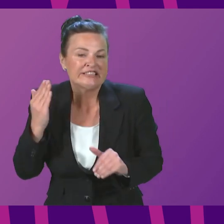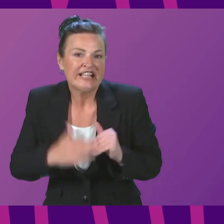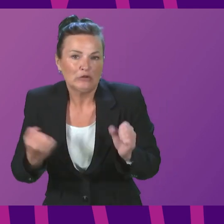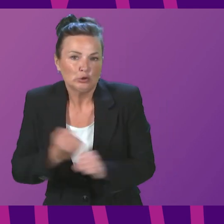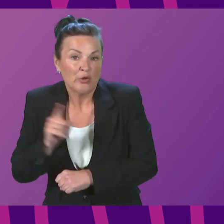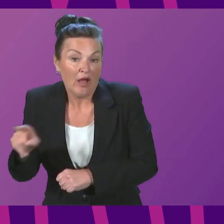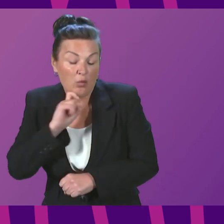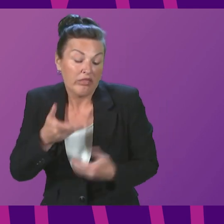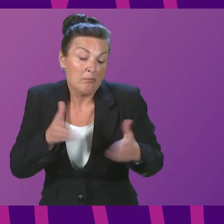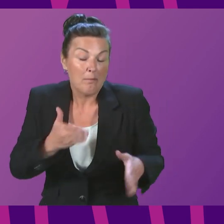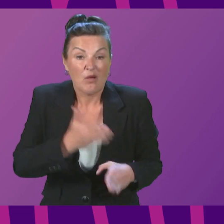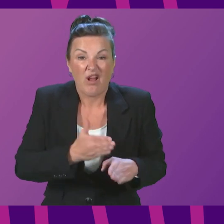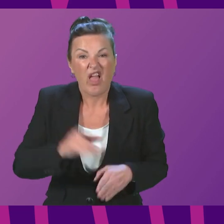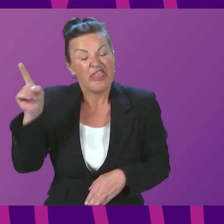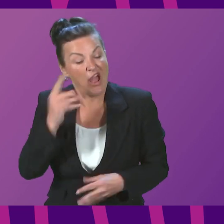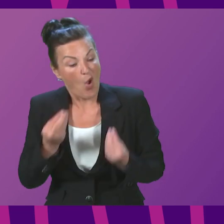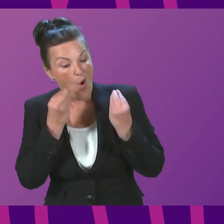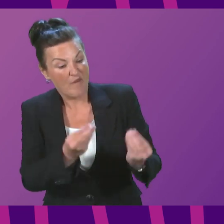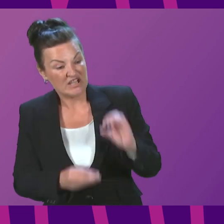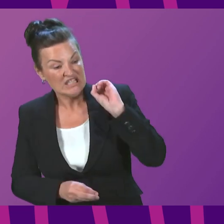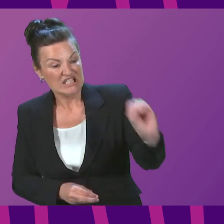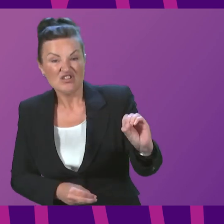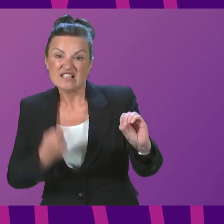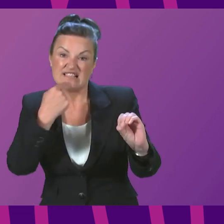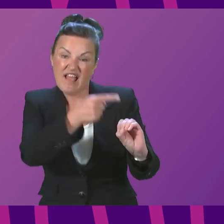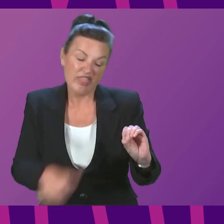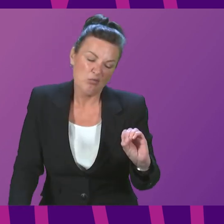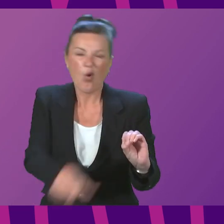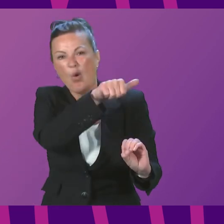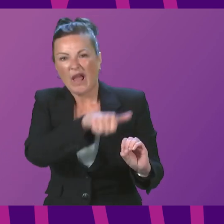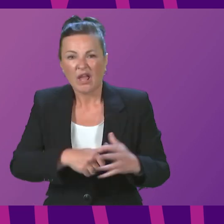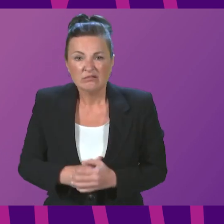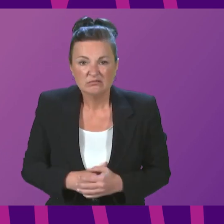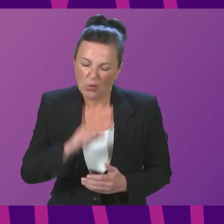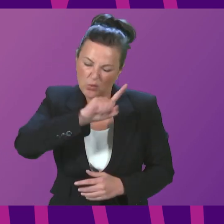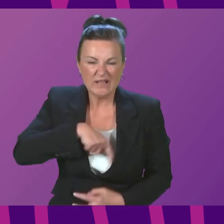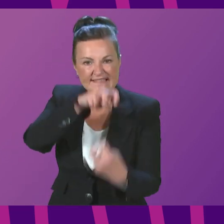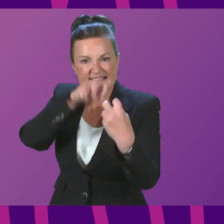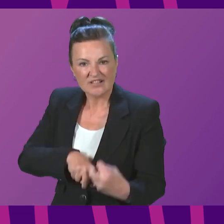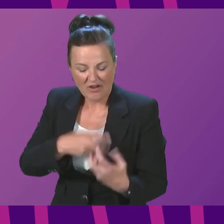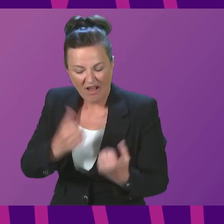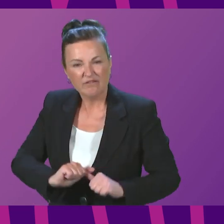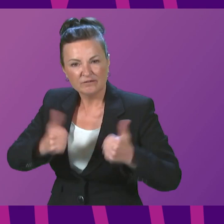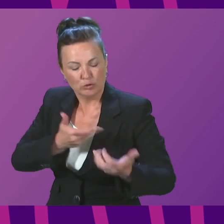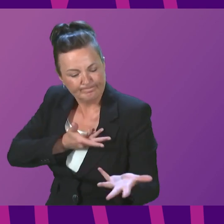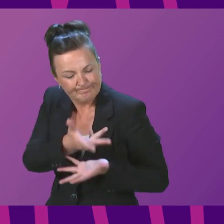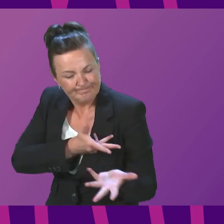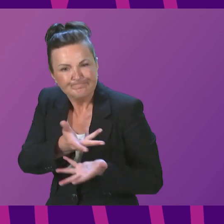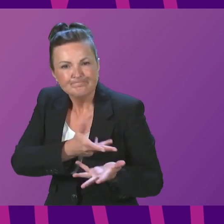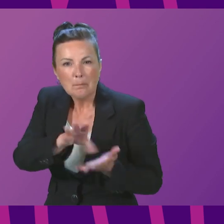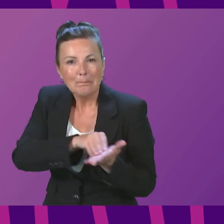with public sector workers. They just offer them zero and tell them to go away. We sit down and have constructive pay